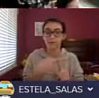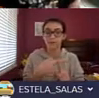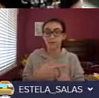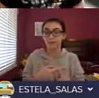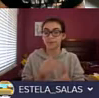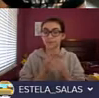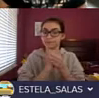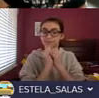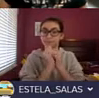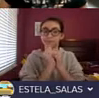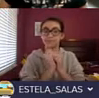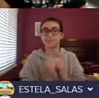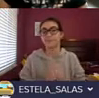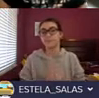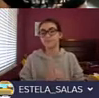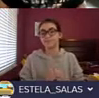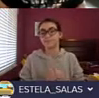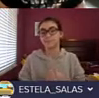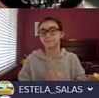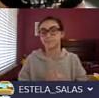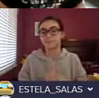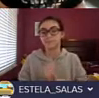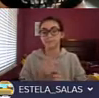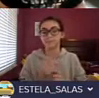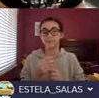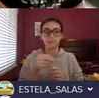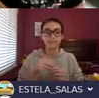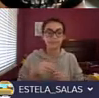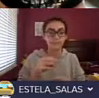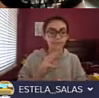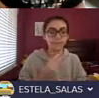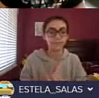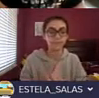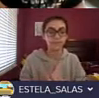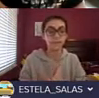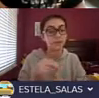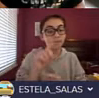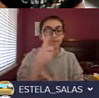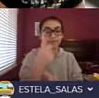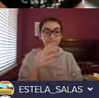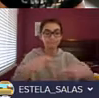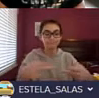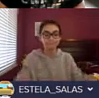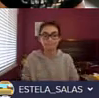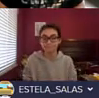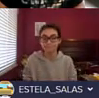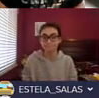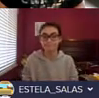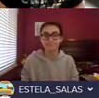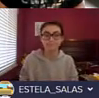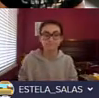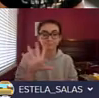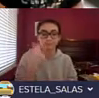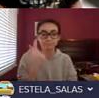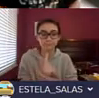of you who have put sixth grade in first place fifth graders